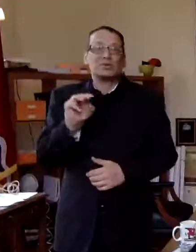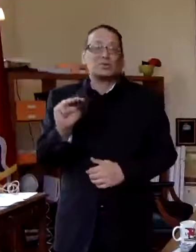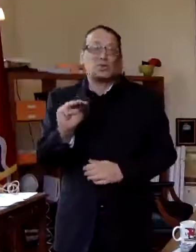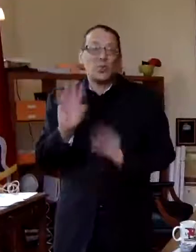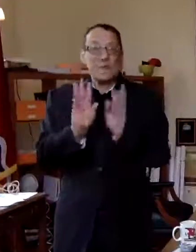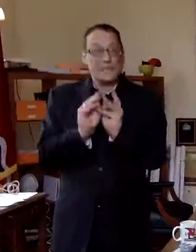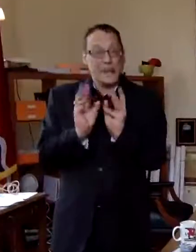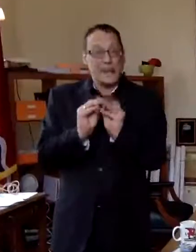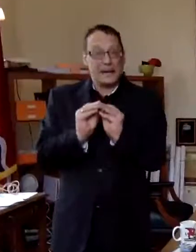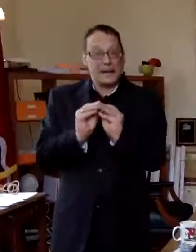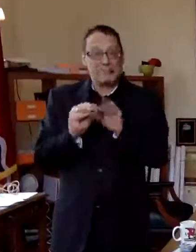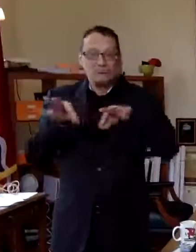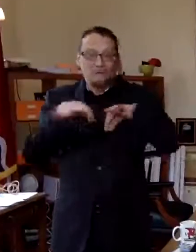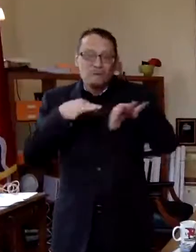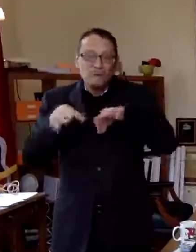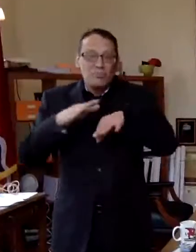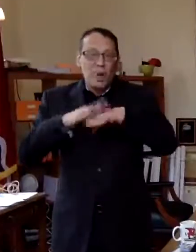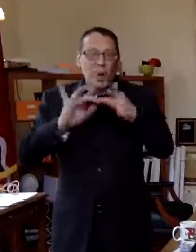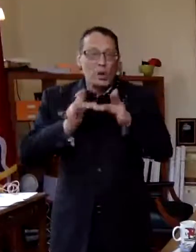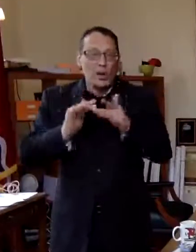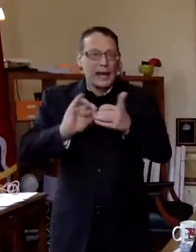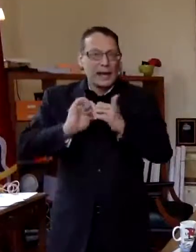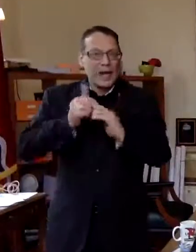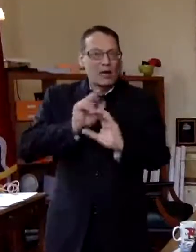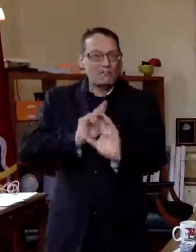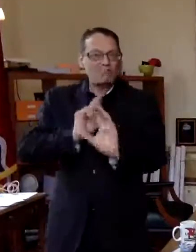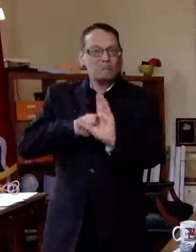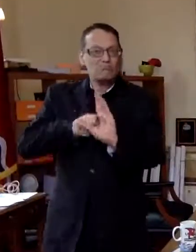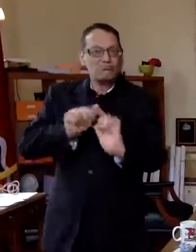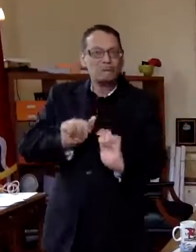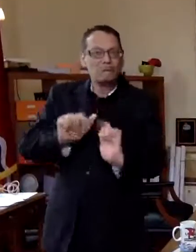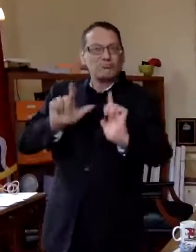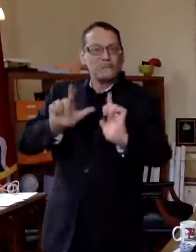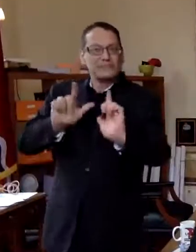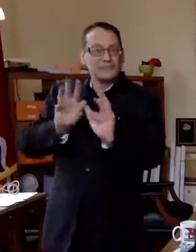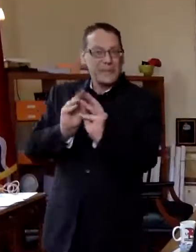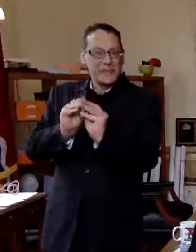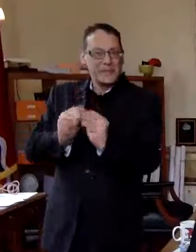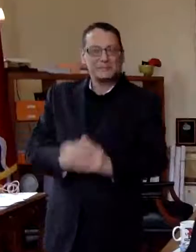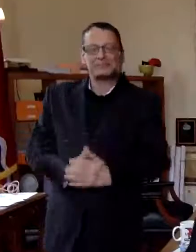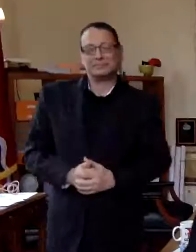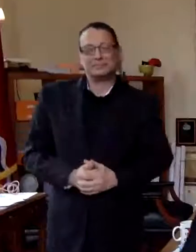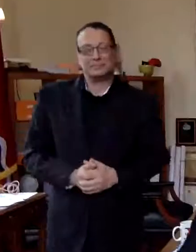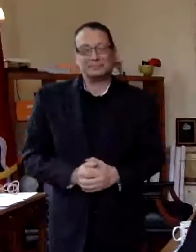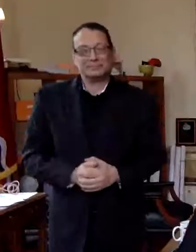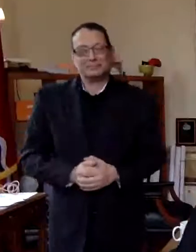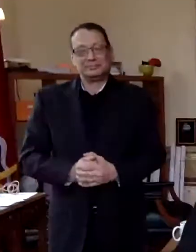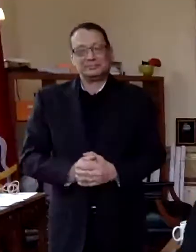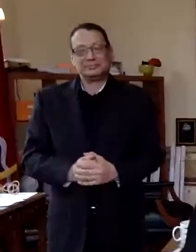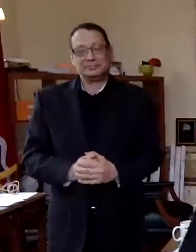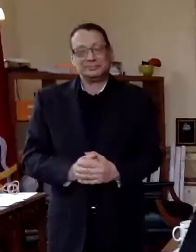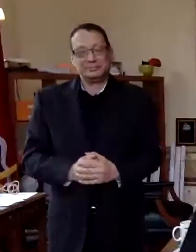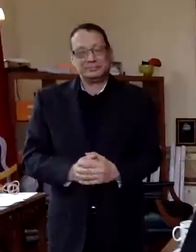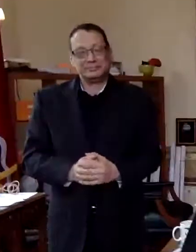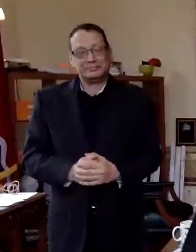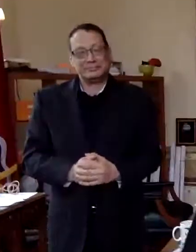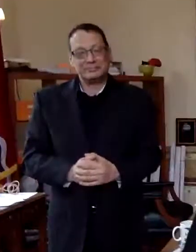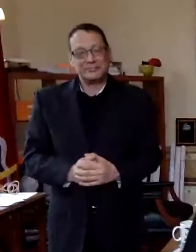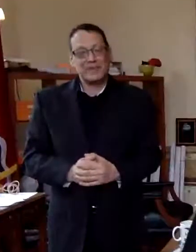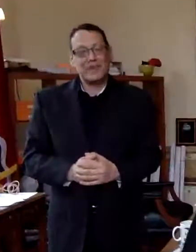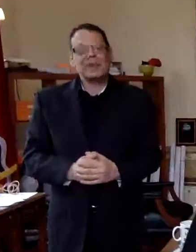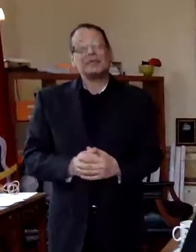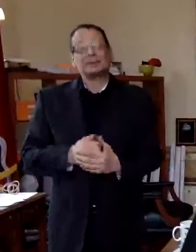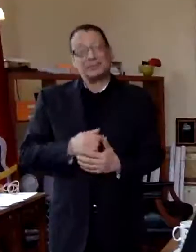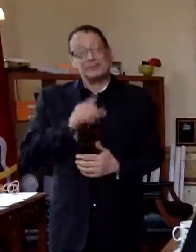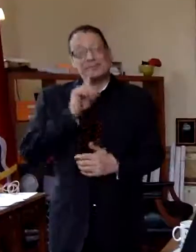instructions online uh as to how to uh how to hook into that so bottom